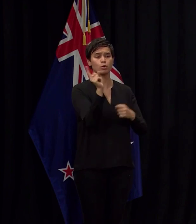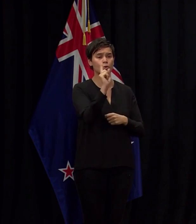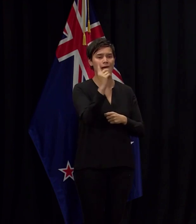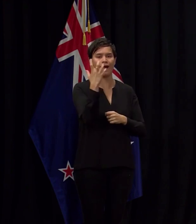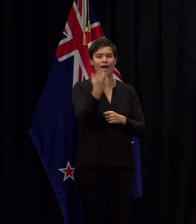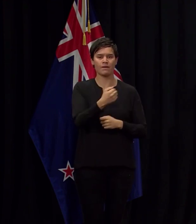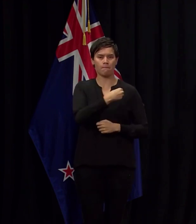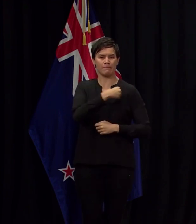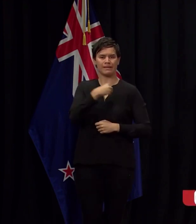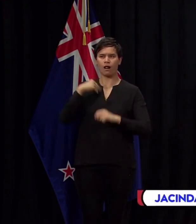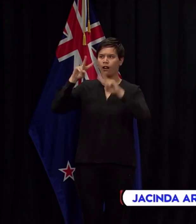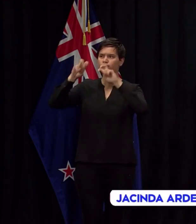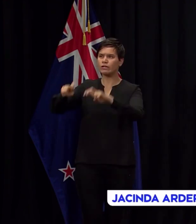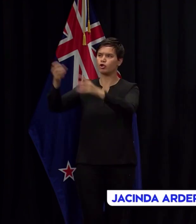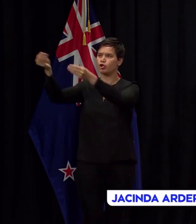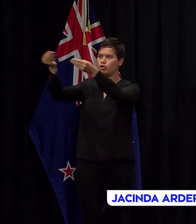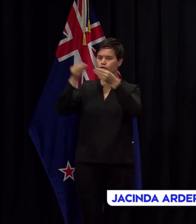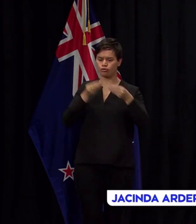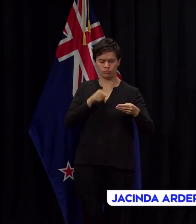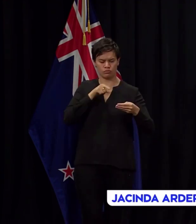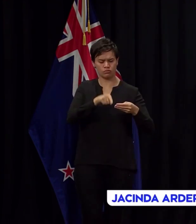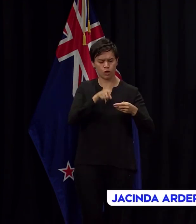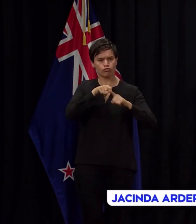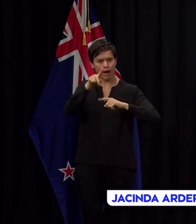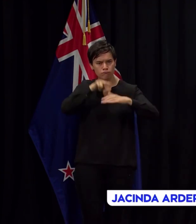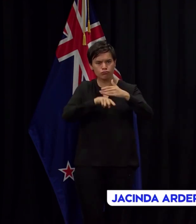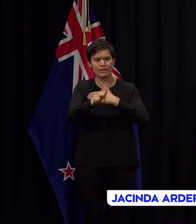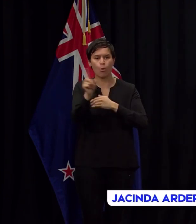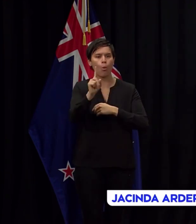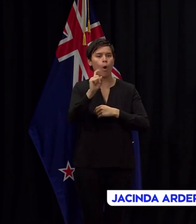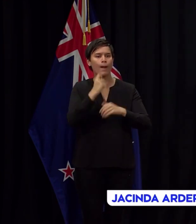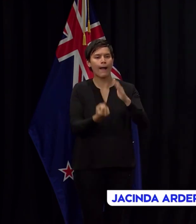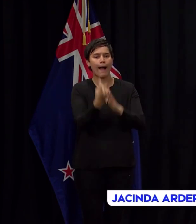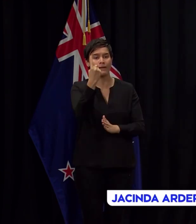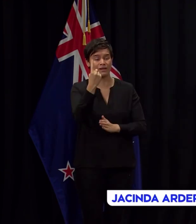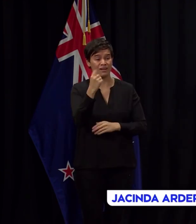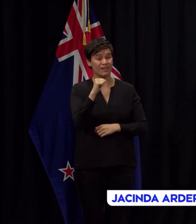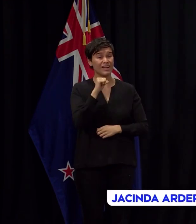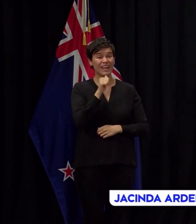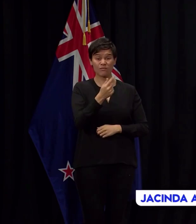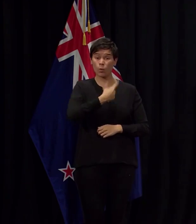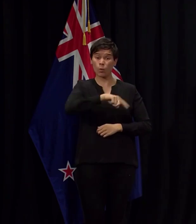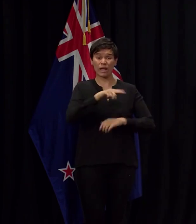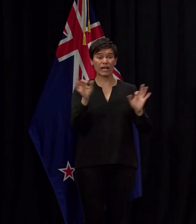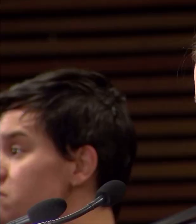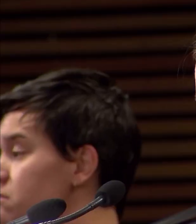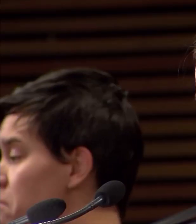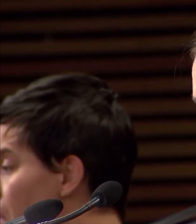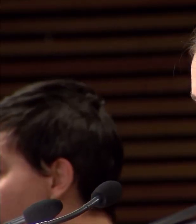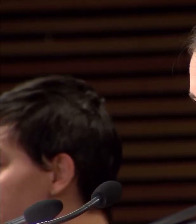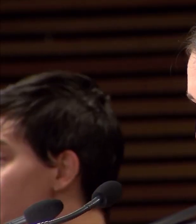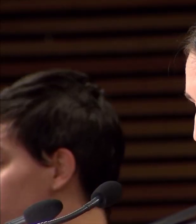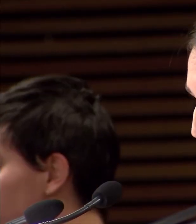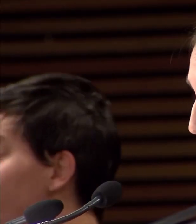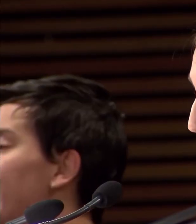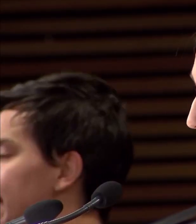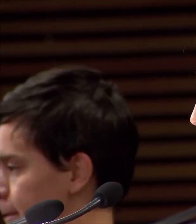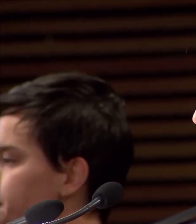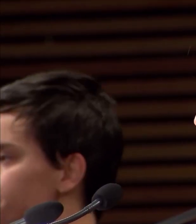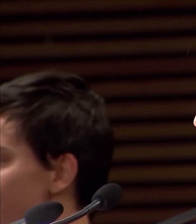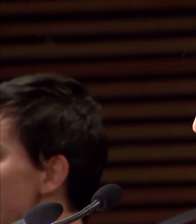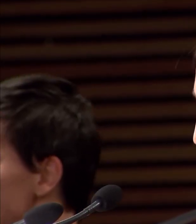the measures I have just announced, up to tens of thousands of New Zealanders could die from COVID-19. All non-essential